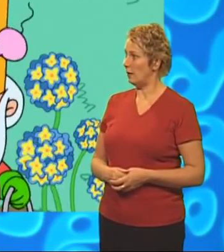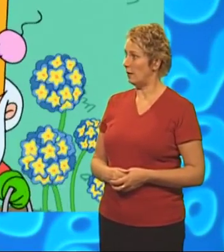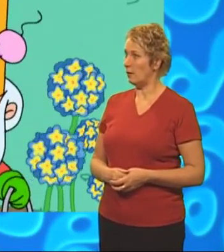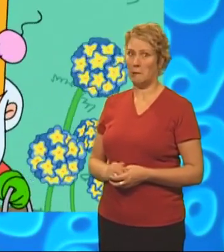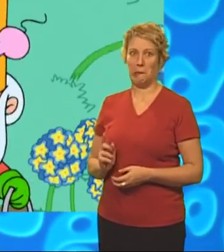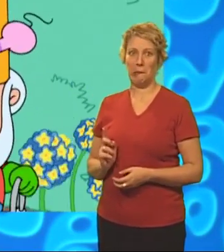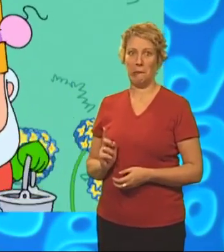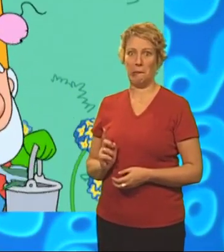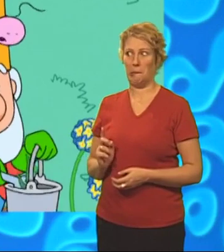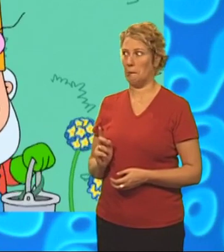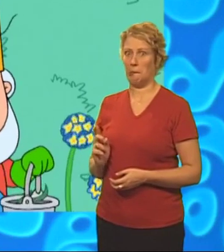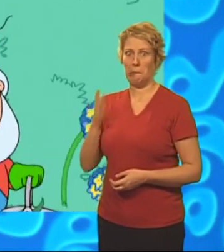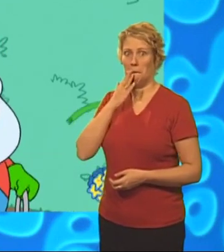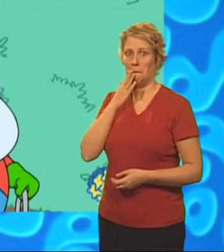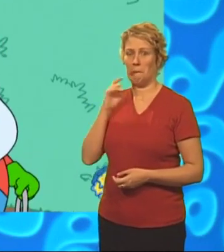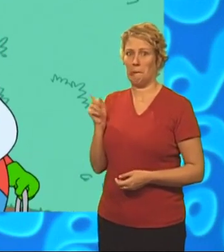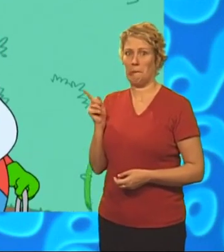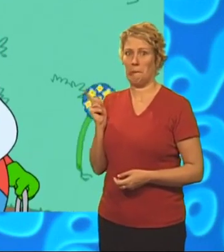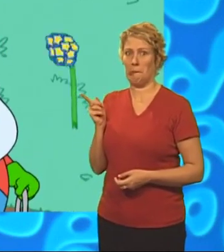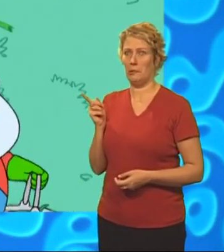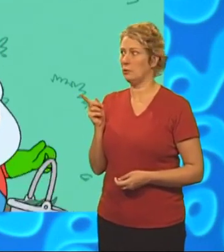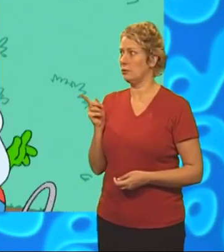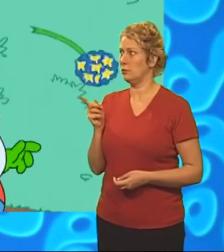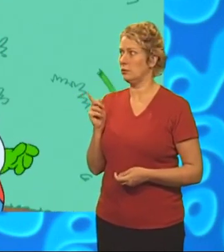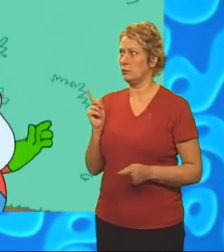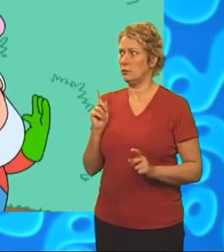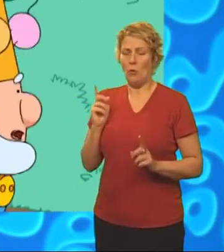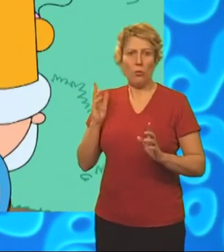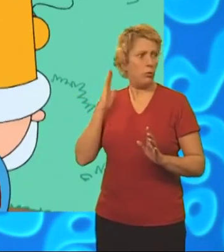Um, Gordon? Yes? Oh,